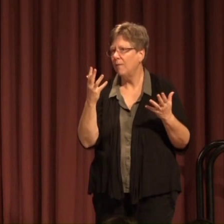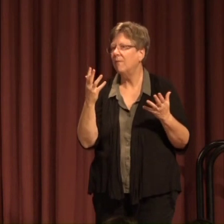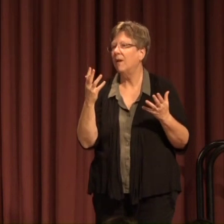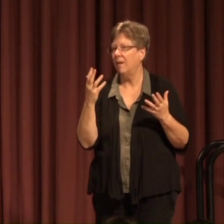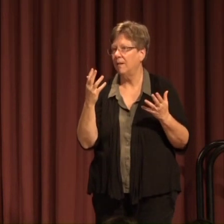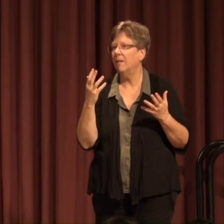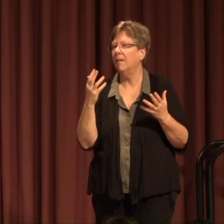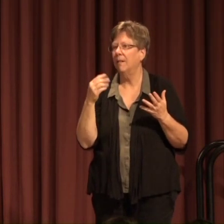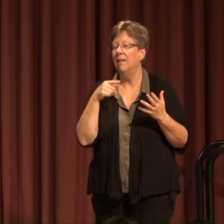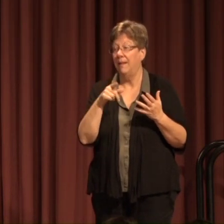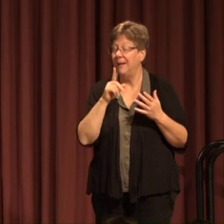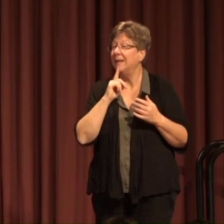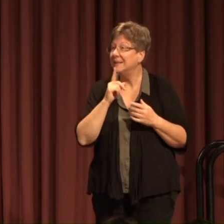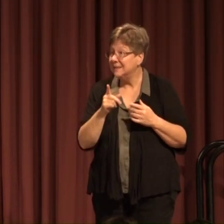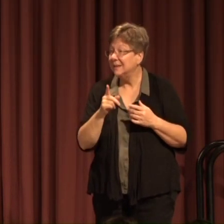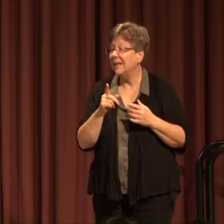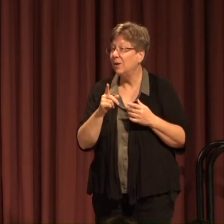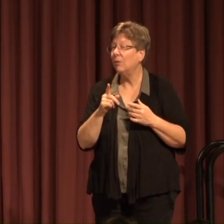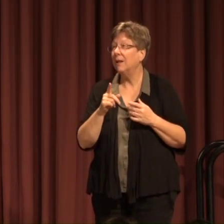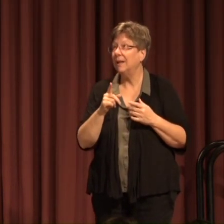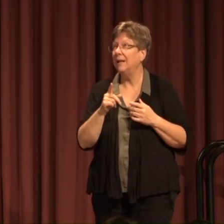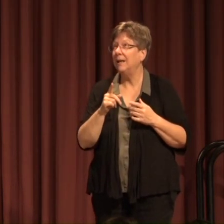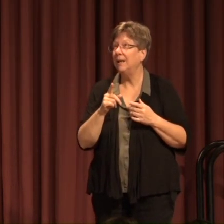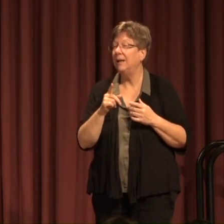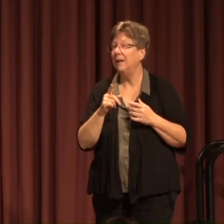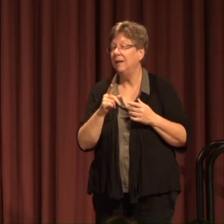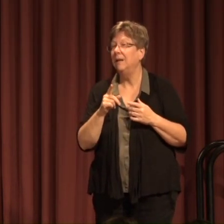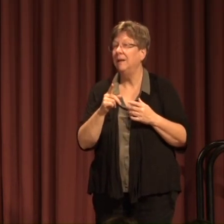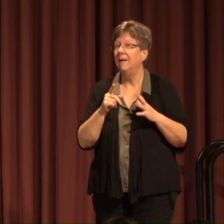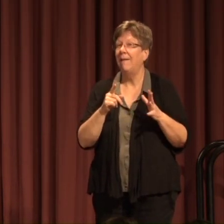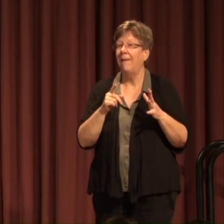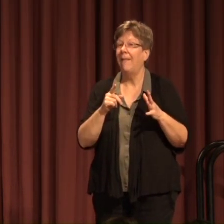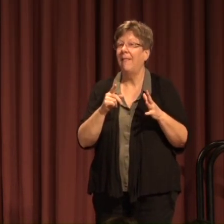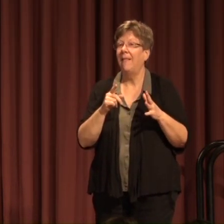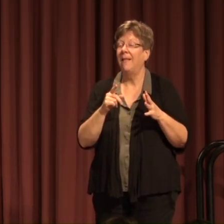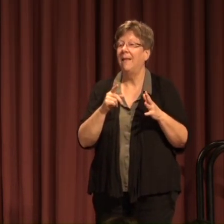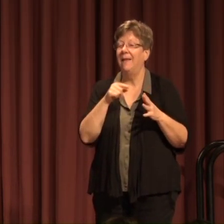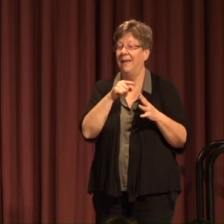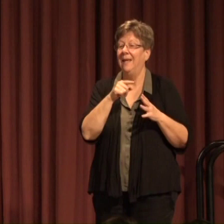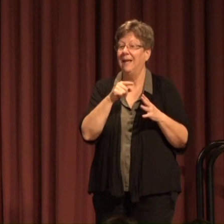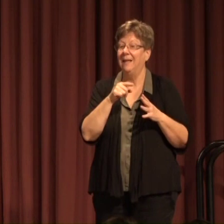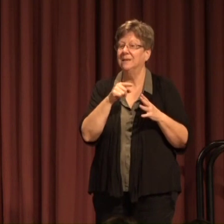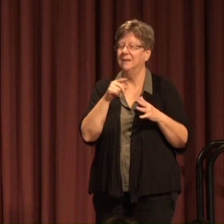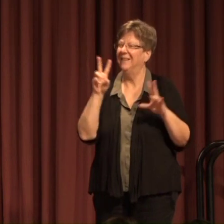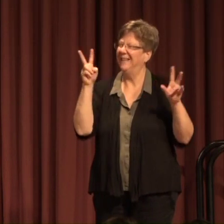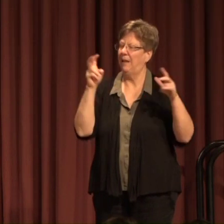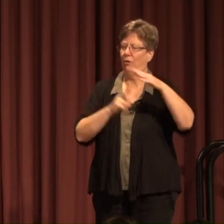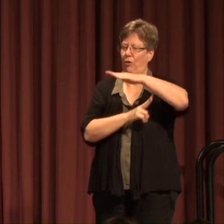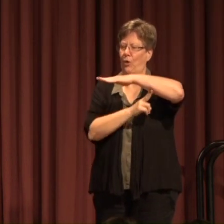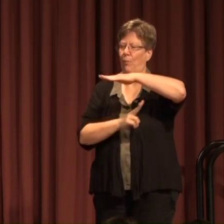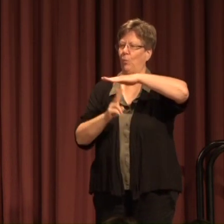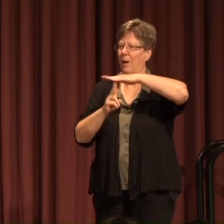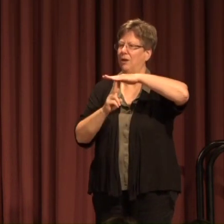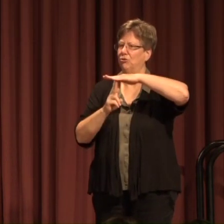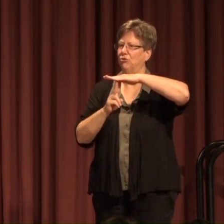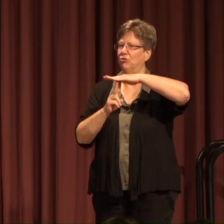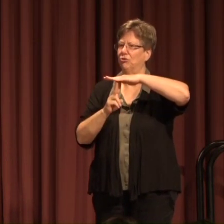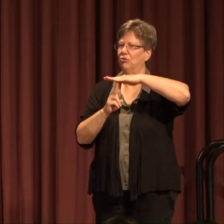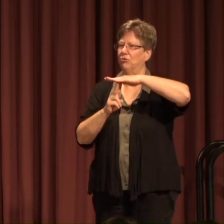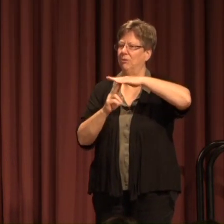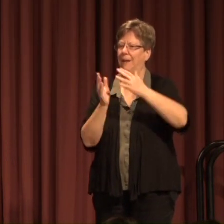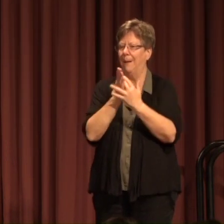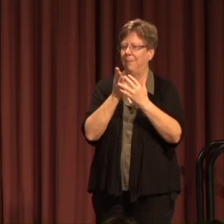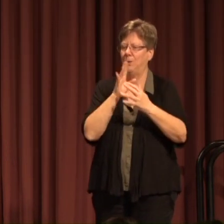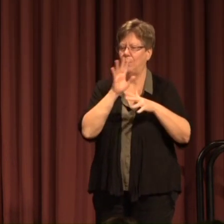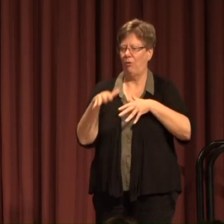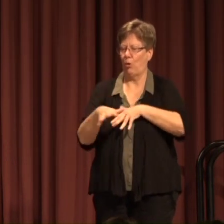is Literally Not quite Literally yet The bridge Across Between the